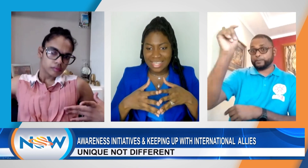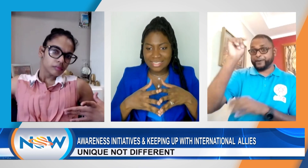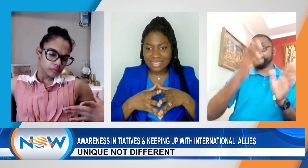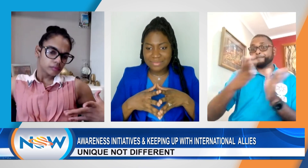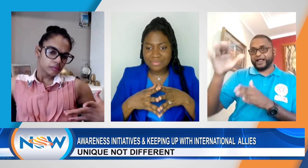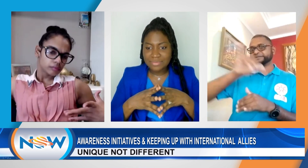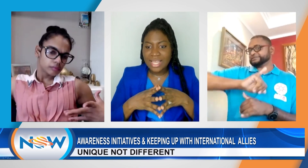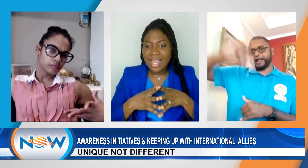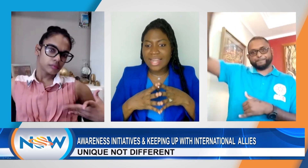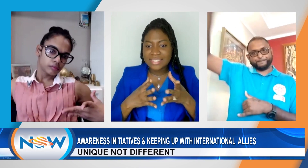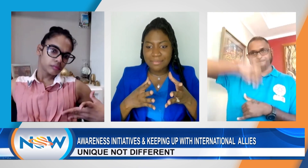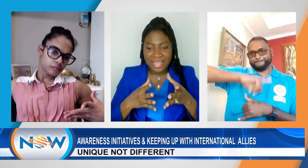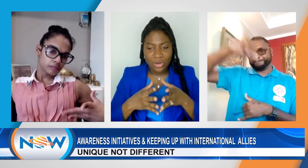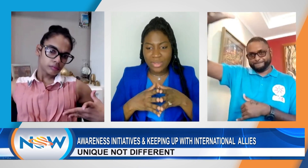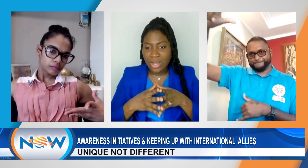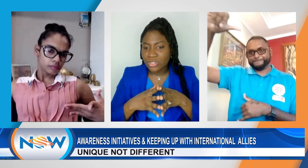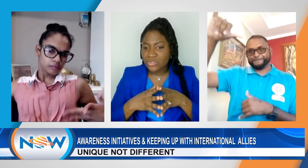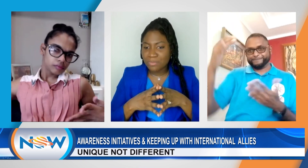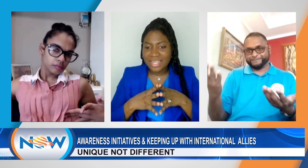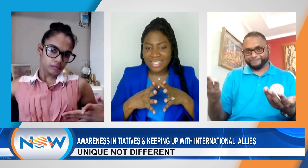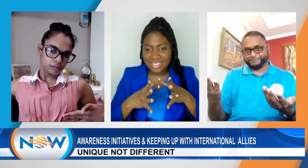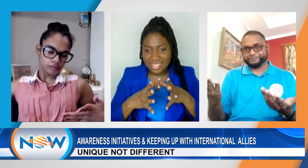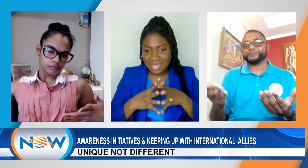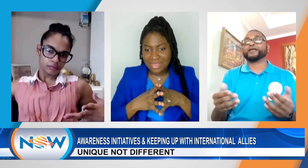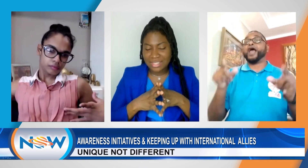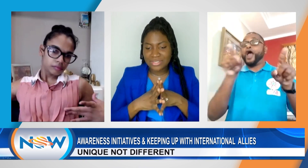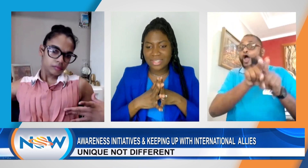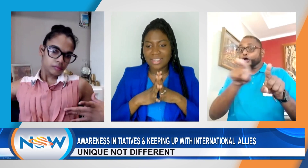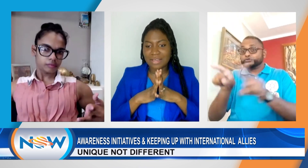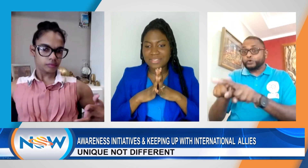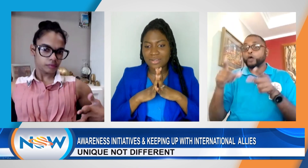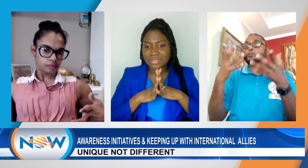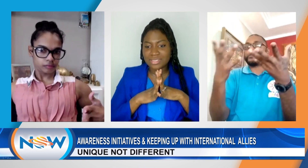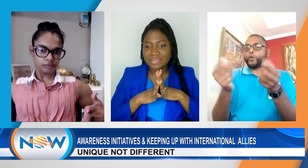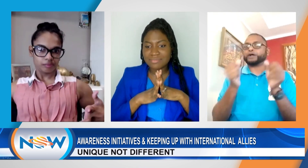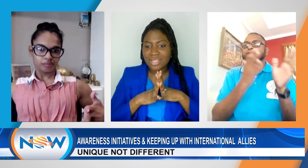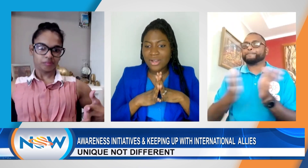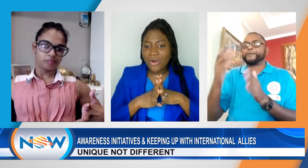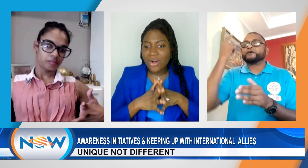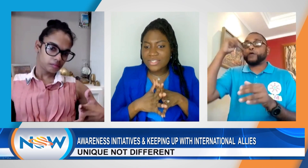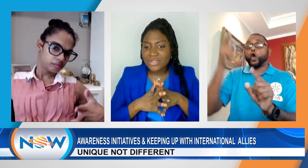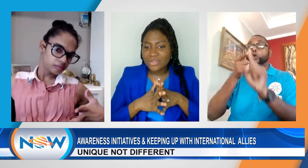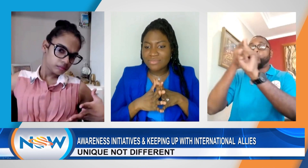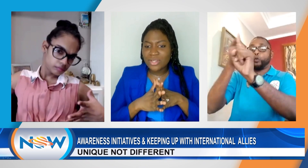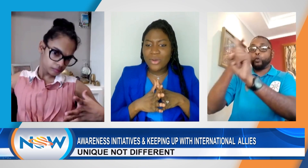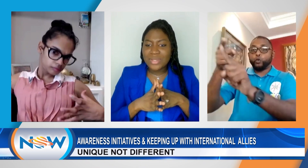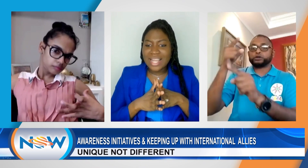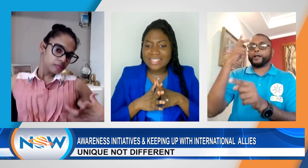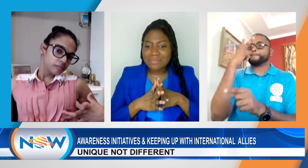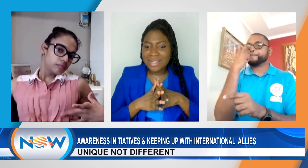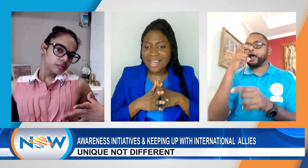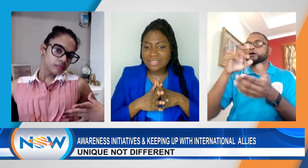that. And in Tobago, we are also planning the same thing. So you're left out. Also, we'd like to plan